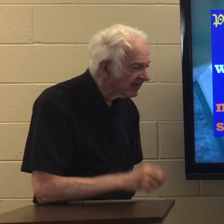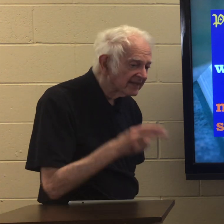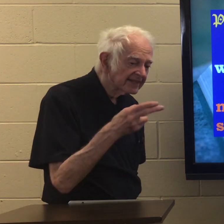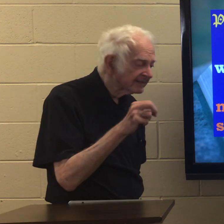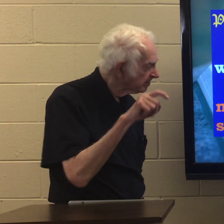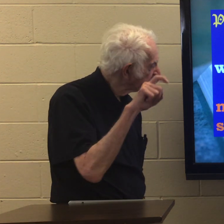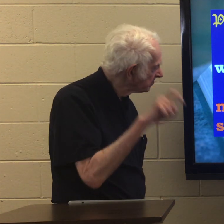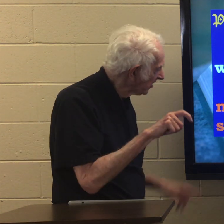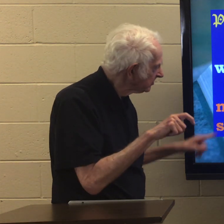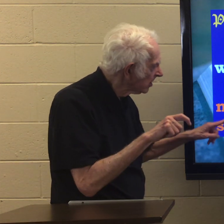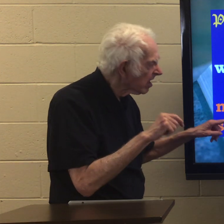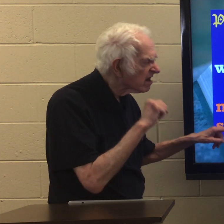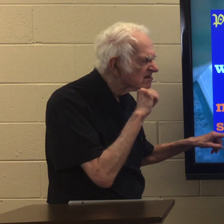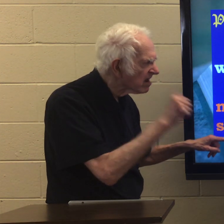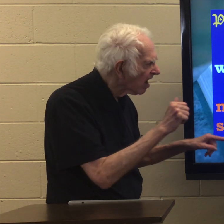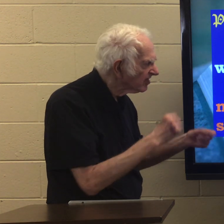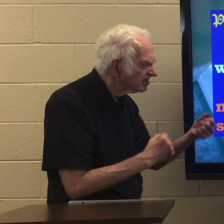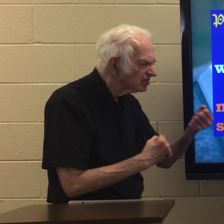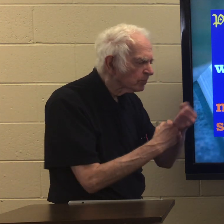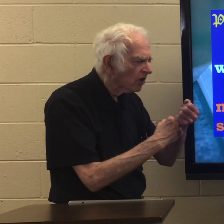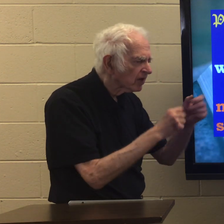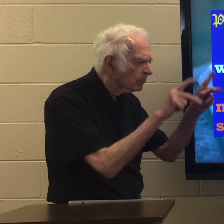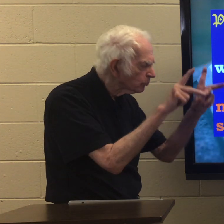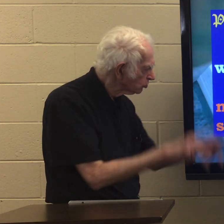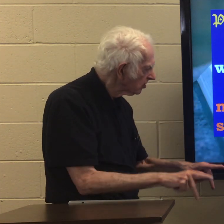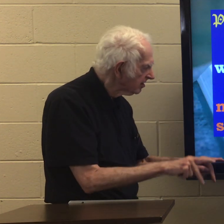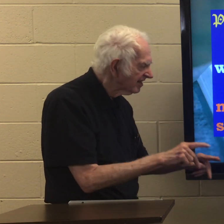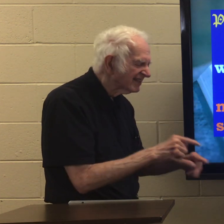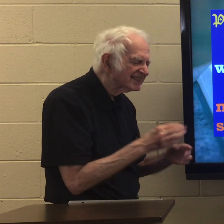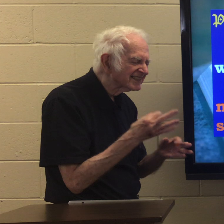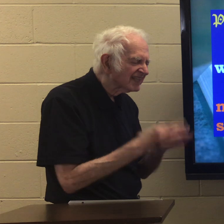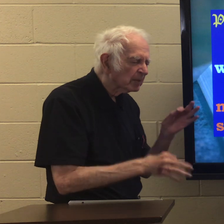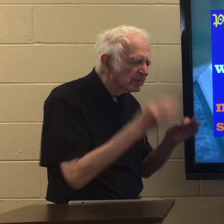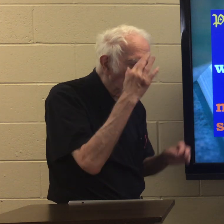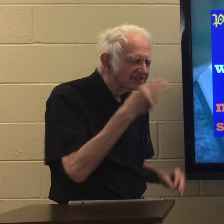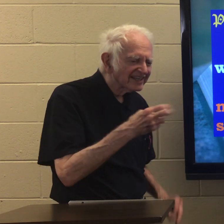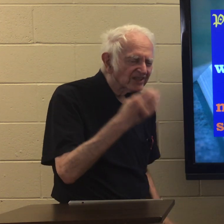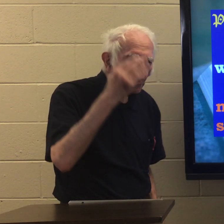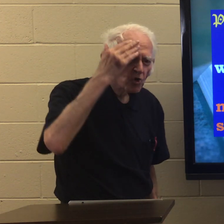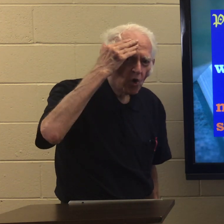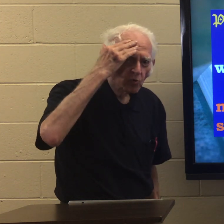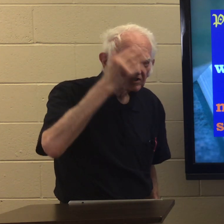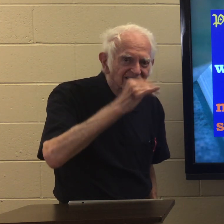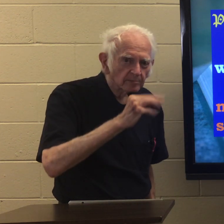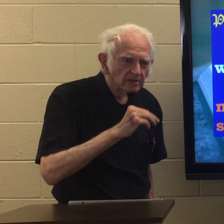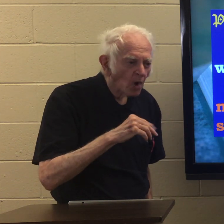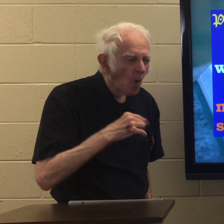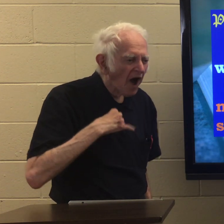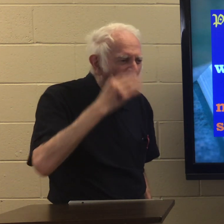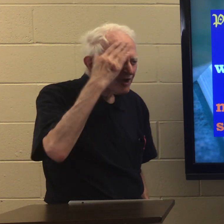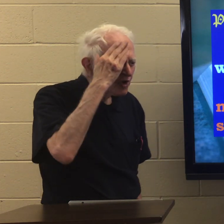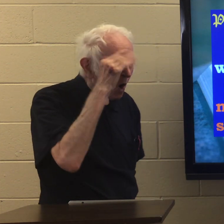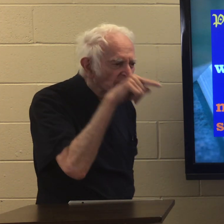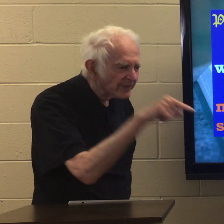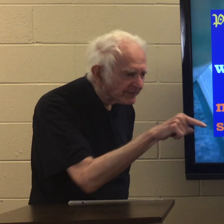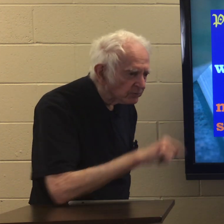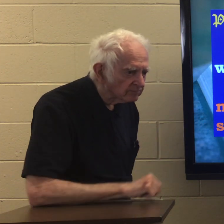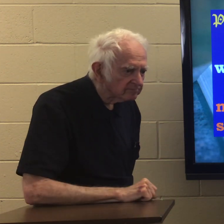He must not support a person simply because he knows him. Oh, I know you.